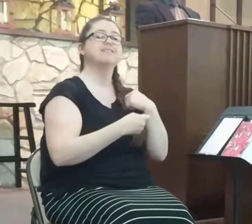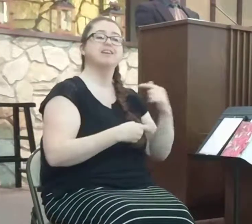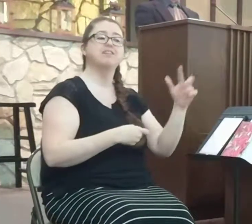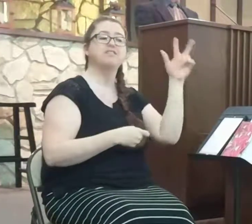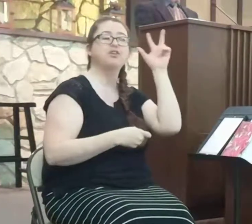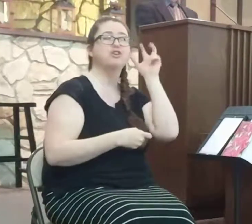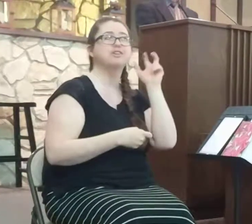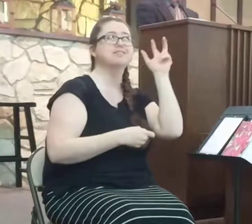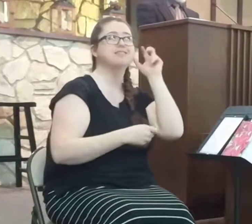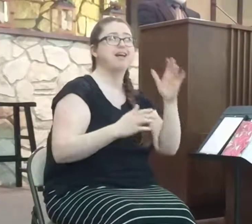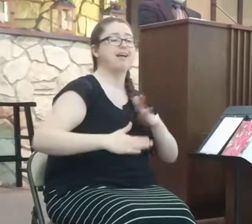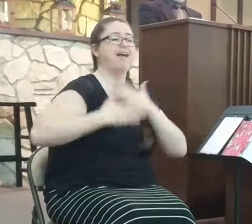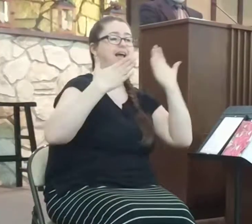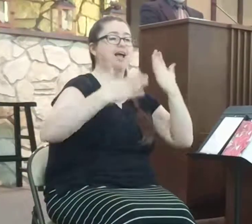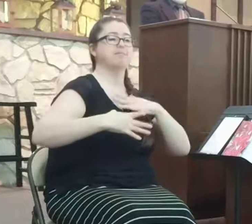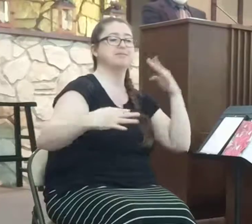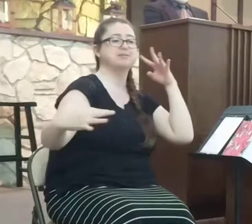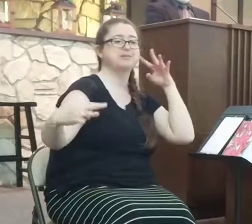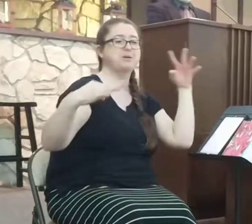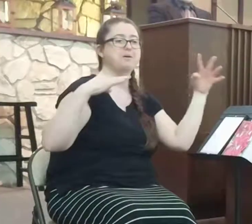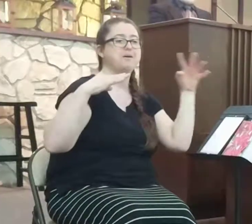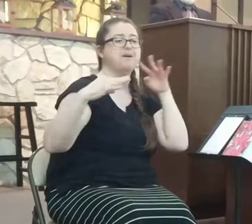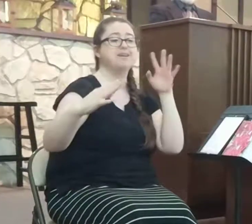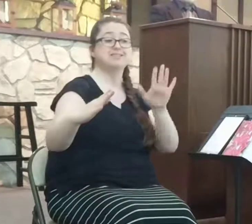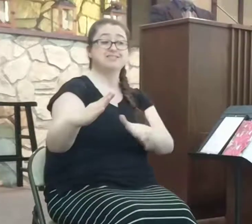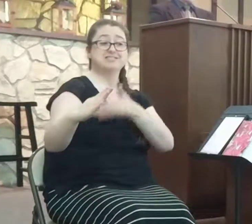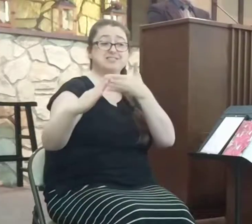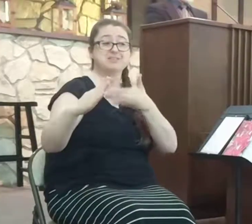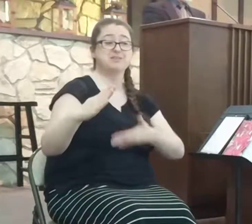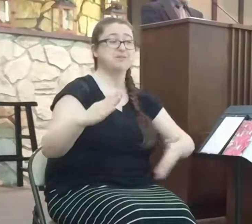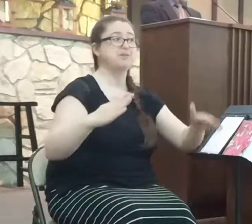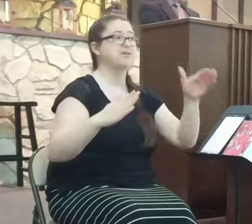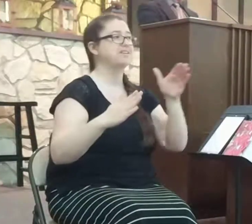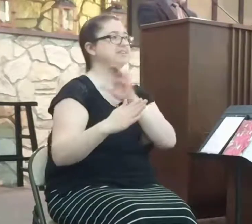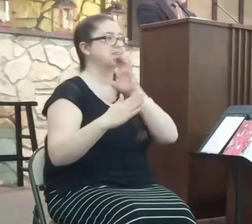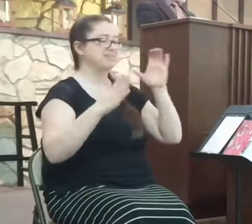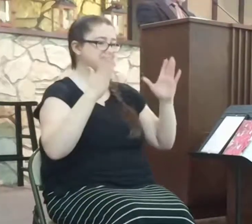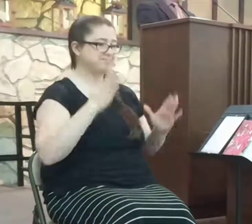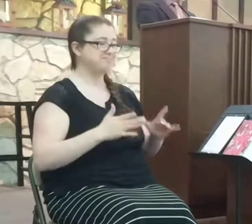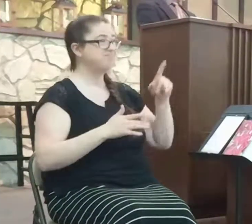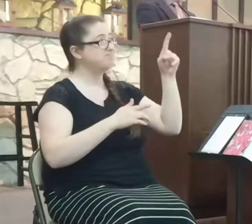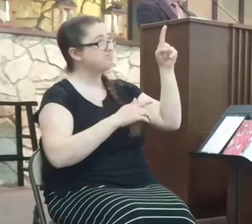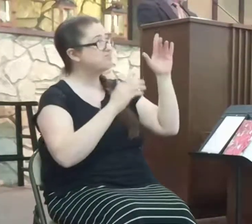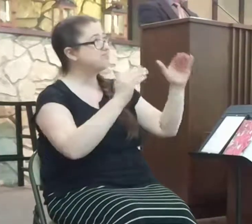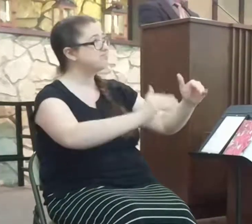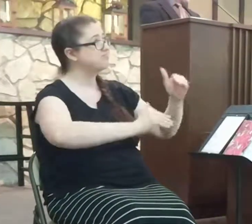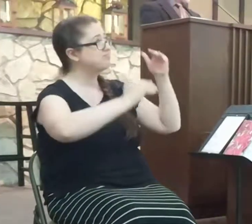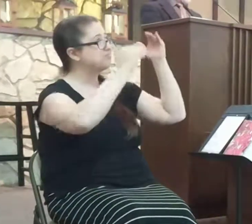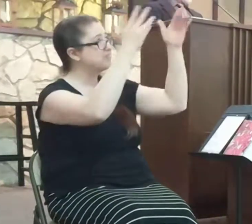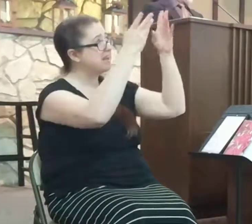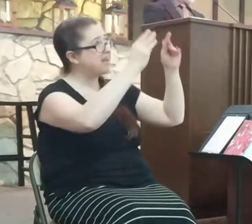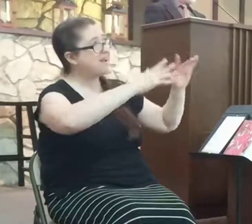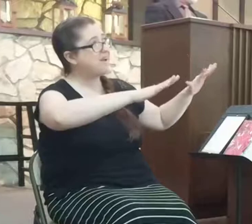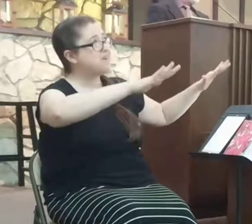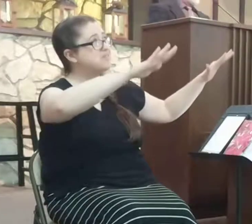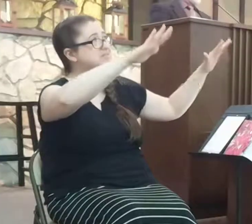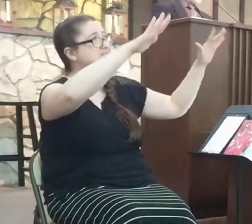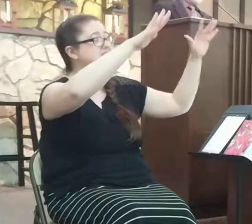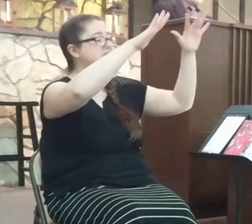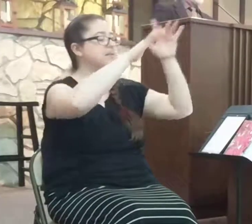giant sound, the song of saints on higher ground. Lord,